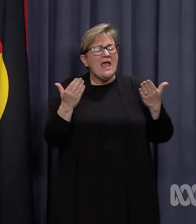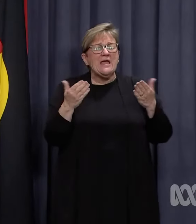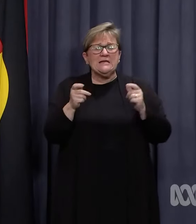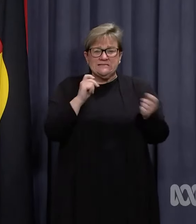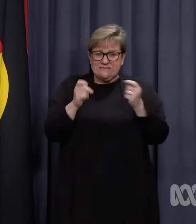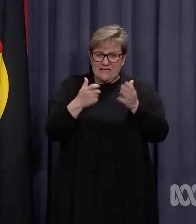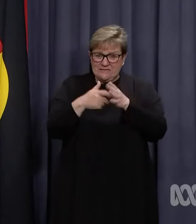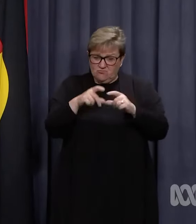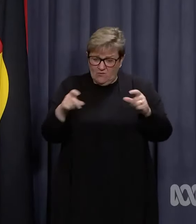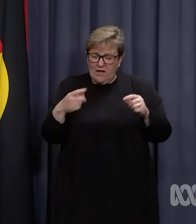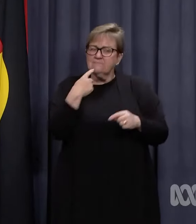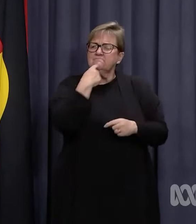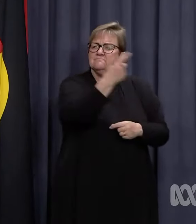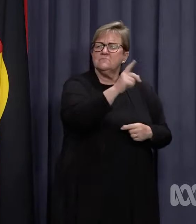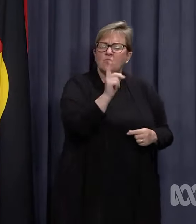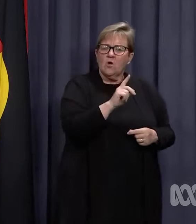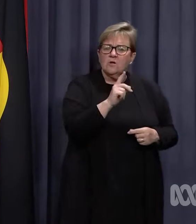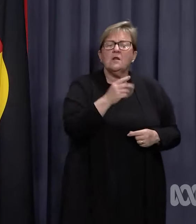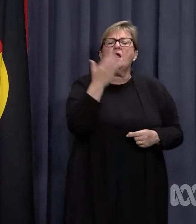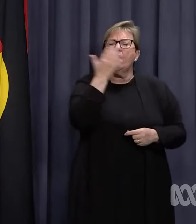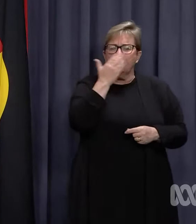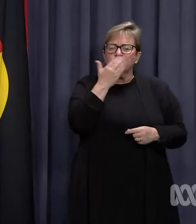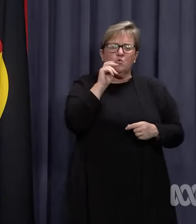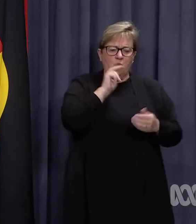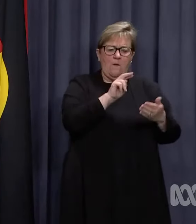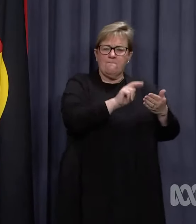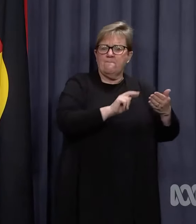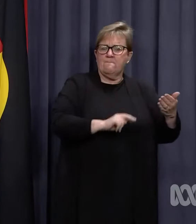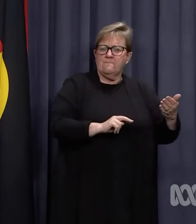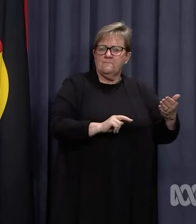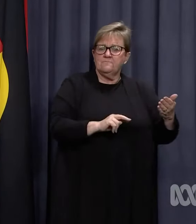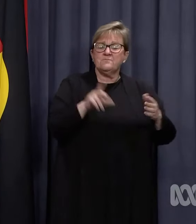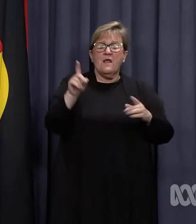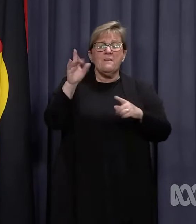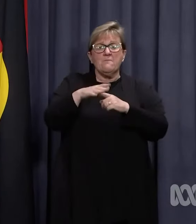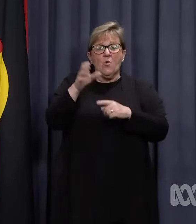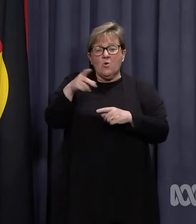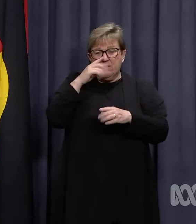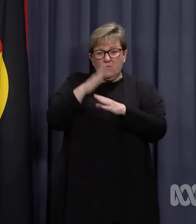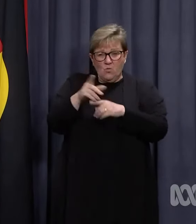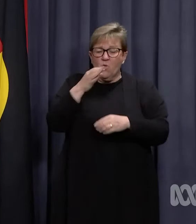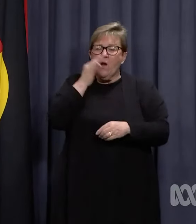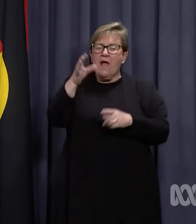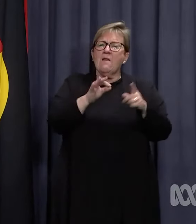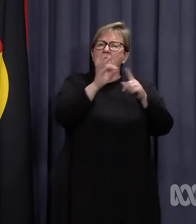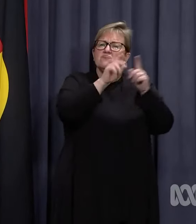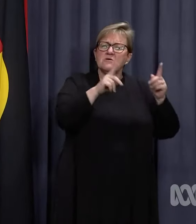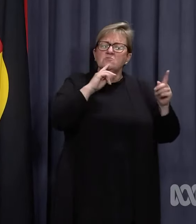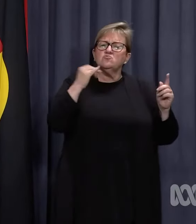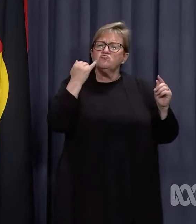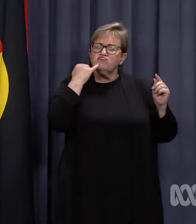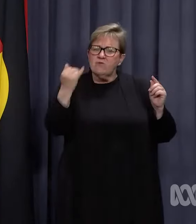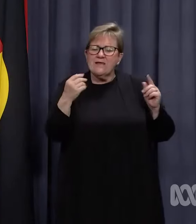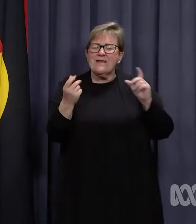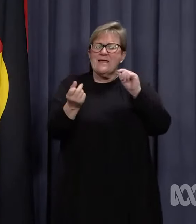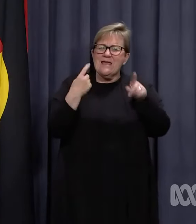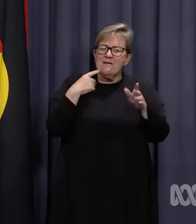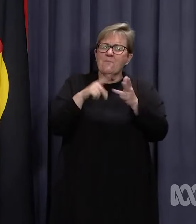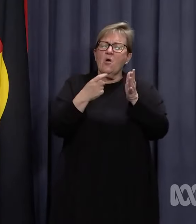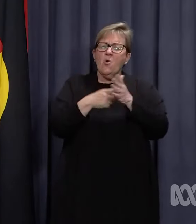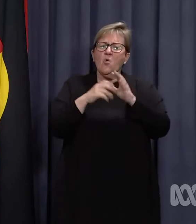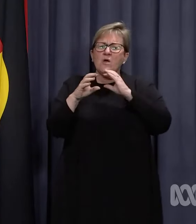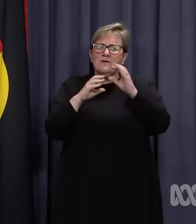result of the rat, which the school will record. The critical worker will be asked by their principal to ring, email, or otherwise